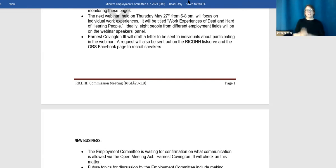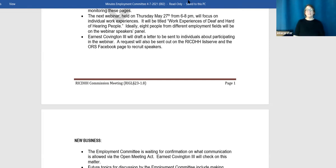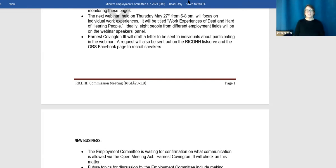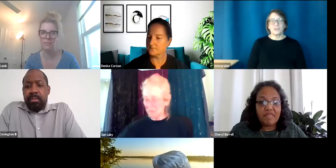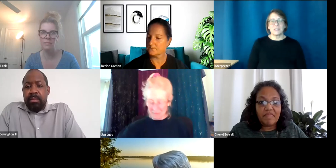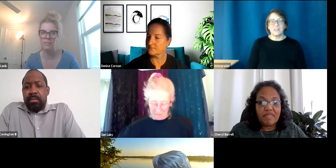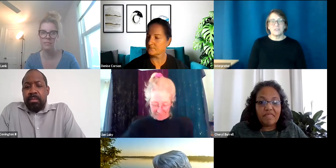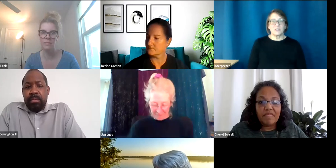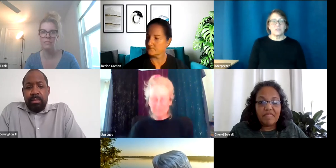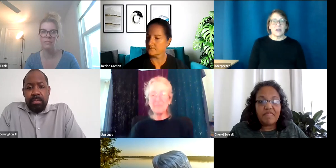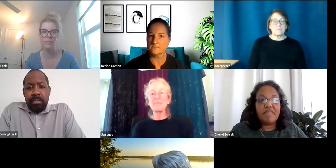Yes, Ernest says you can do that.